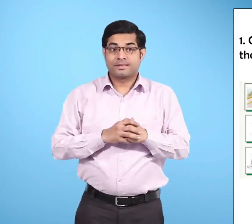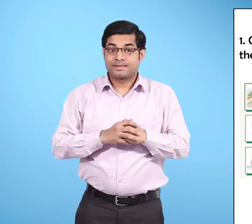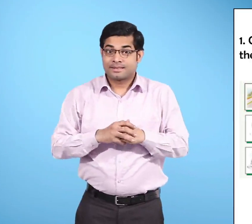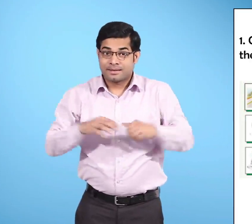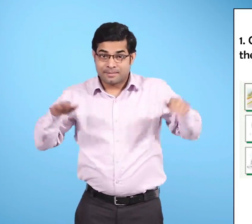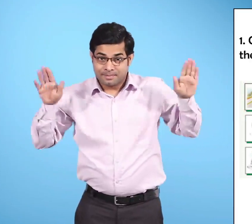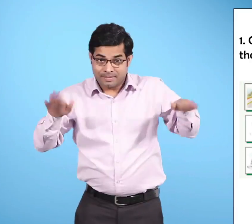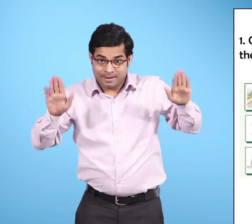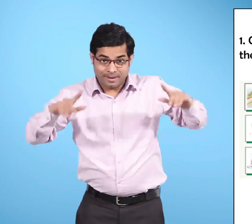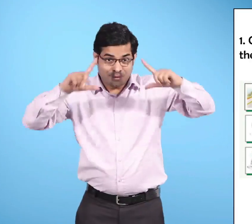Then there is a bird